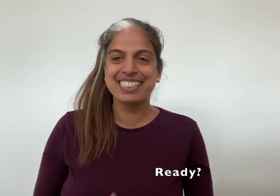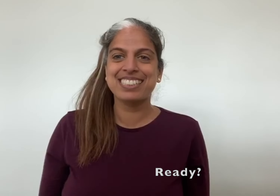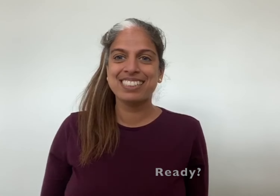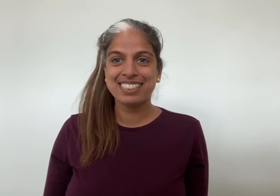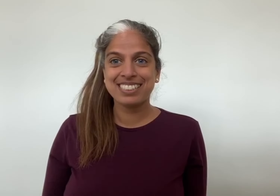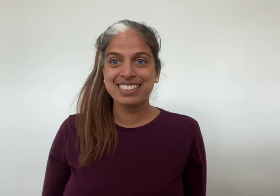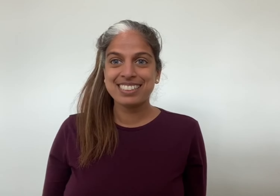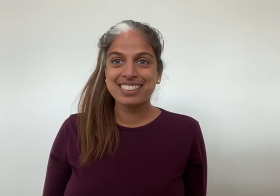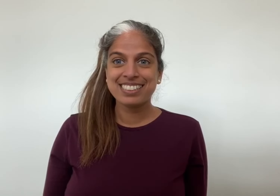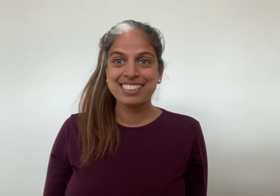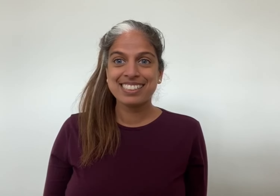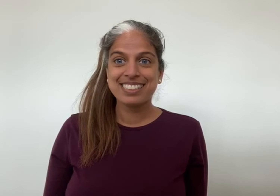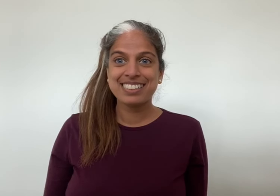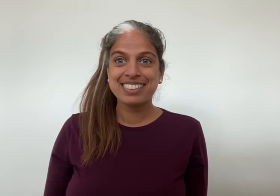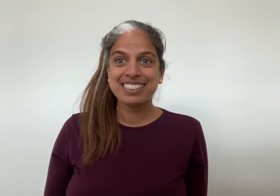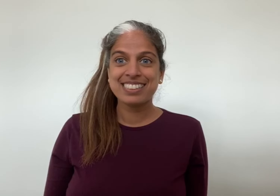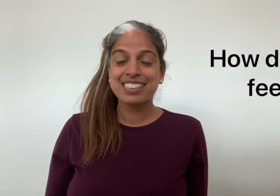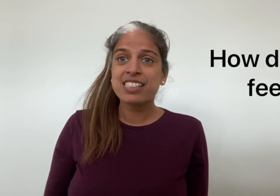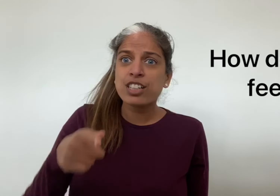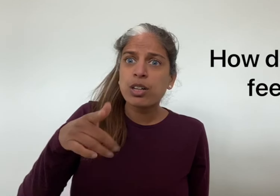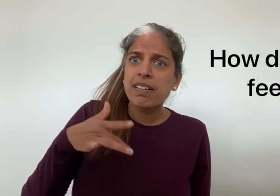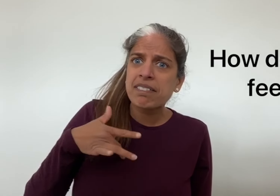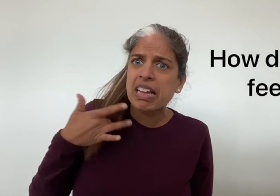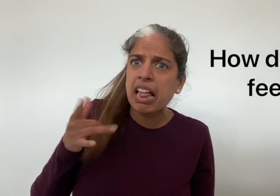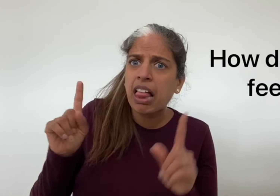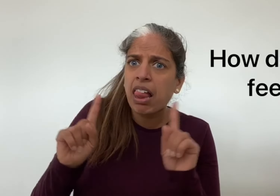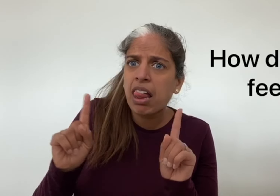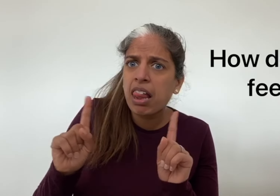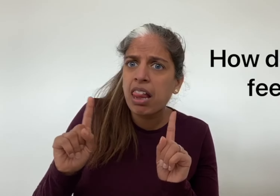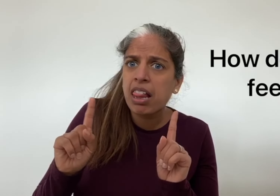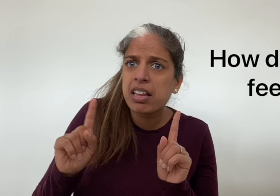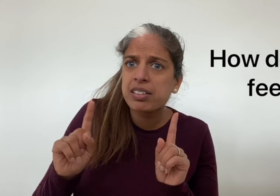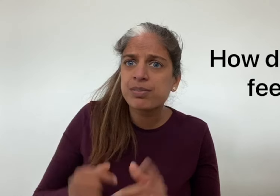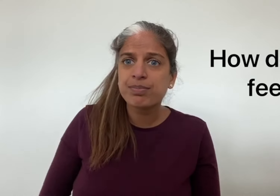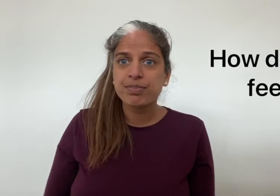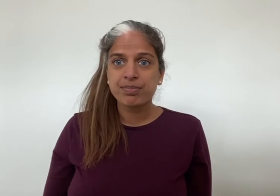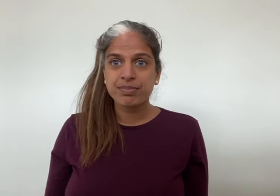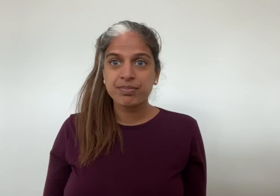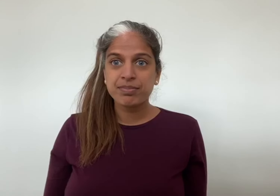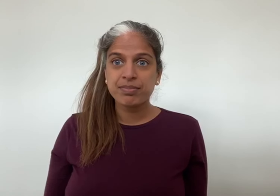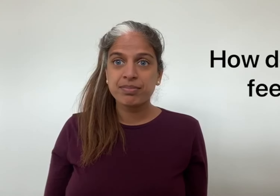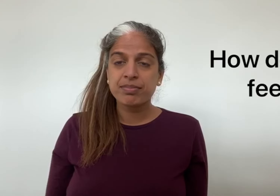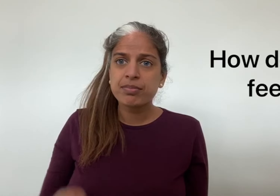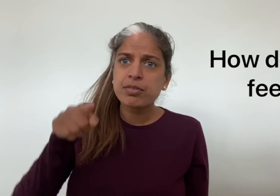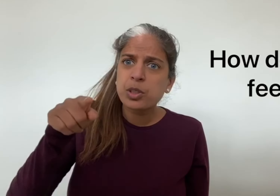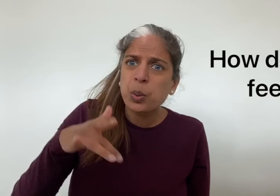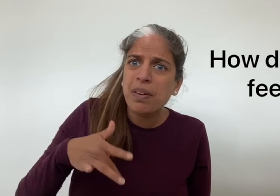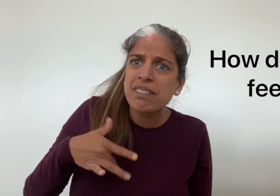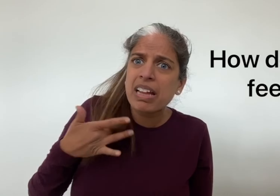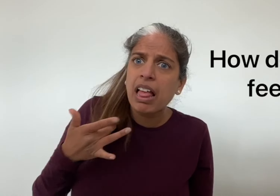how do you feel how do you